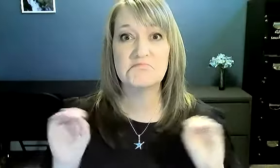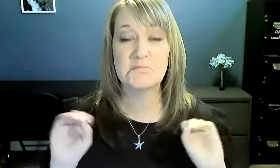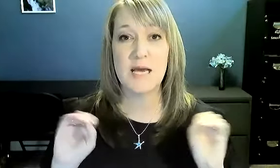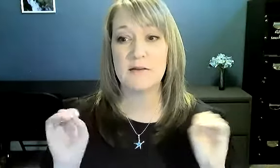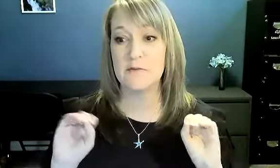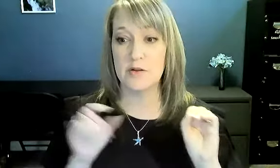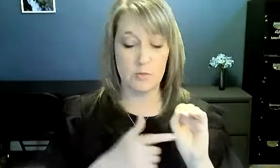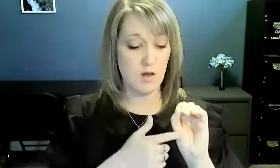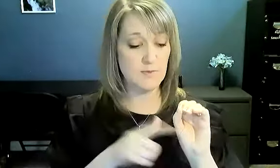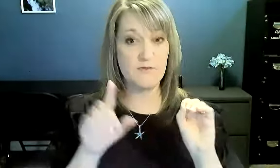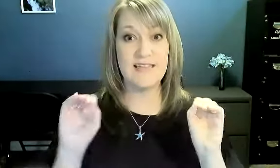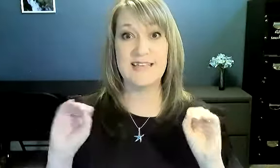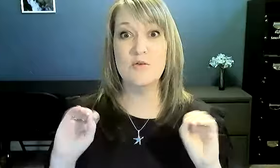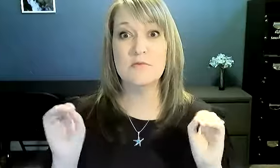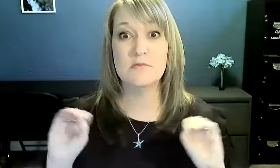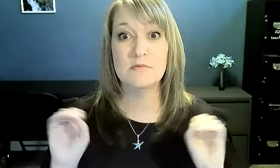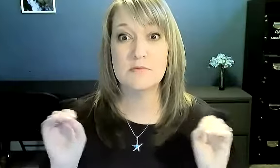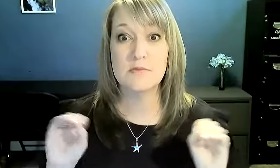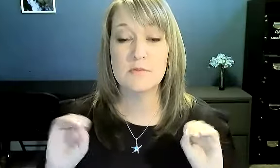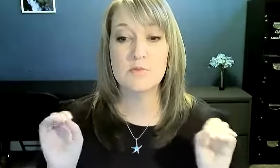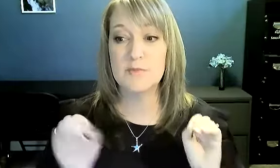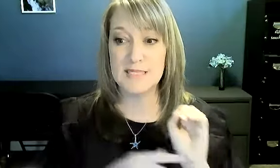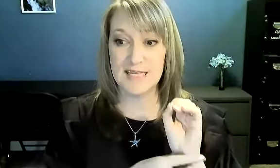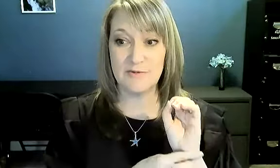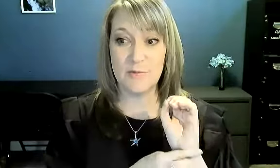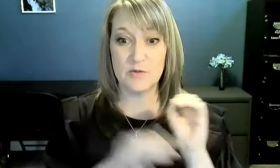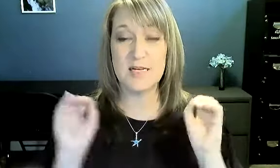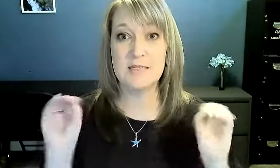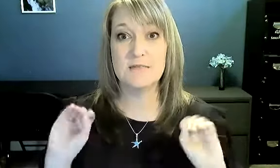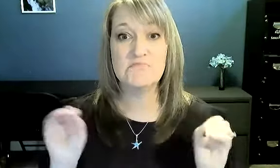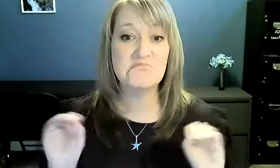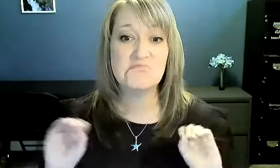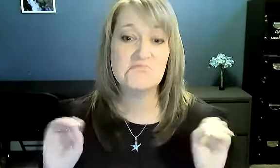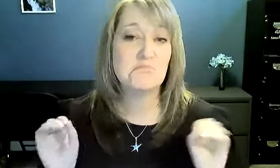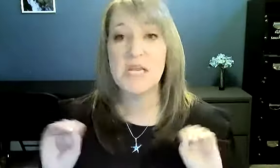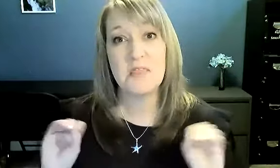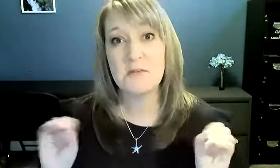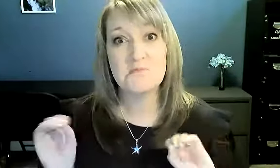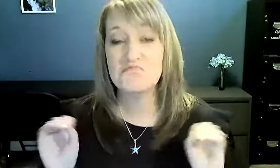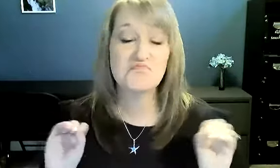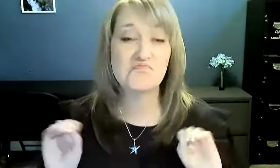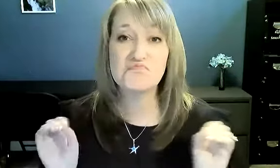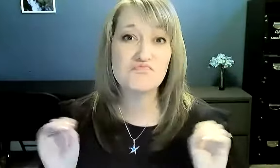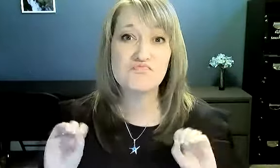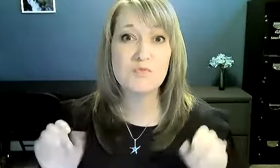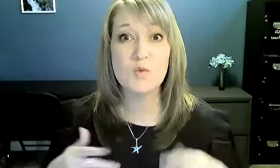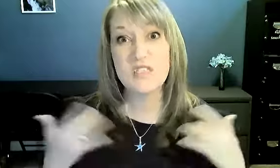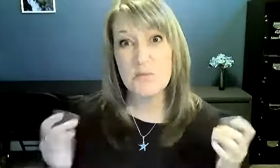back and forth. Your palms are face out, movements from the wrist. Nothing. What's up?